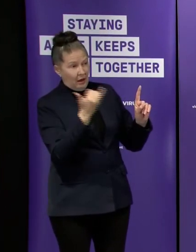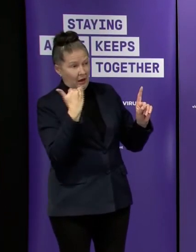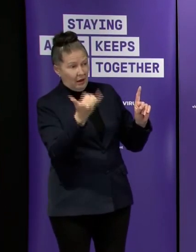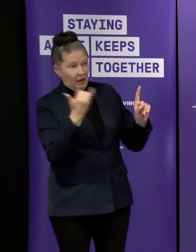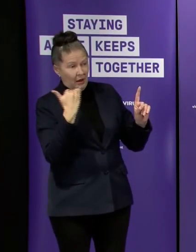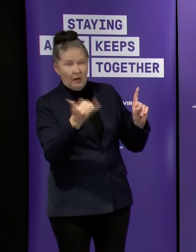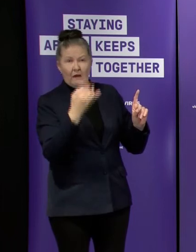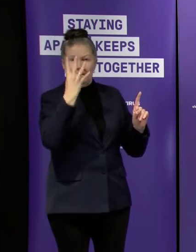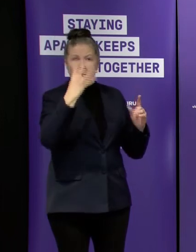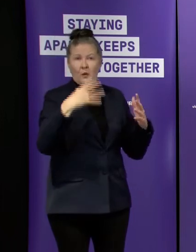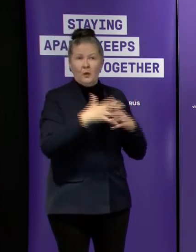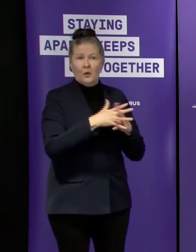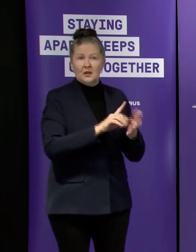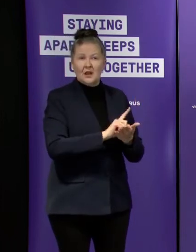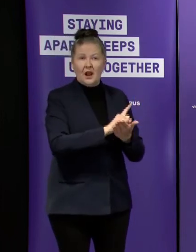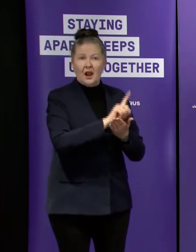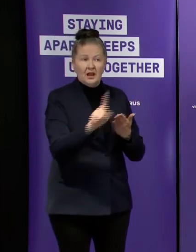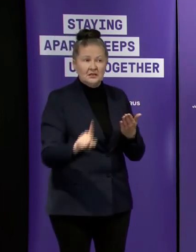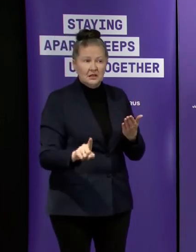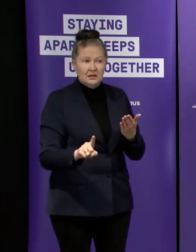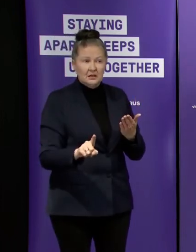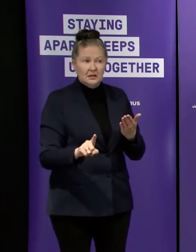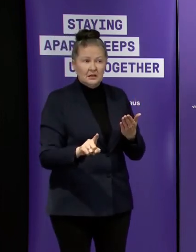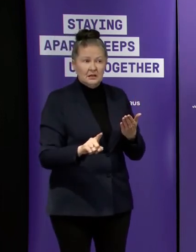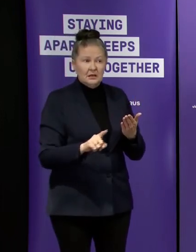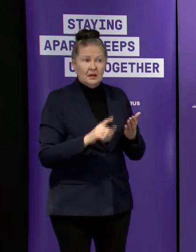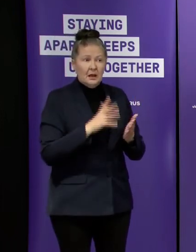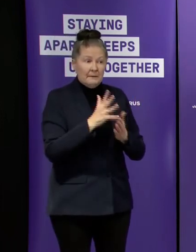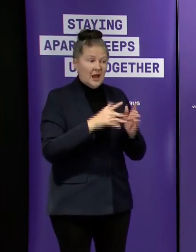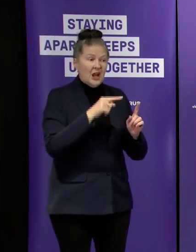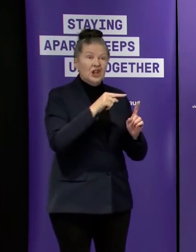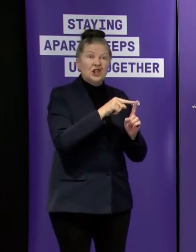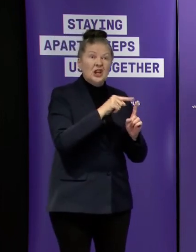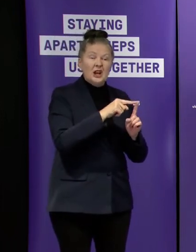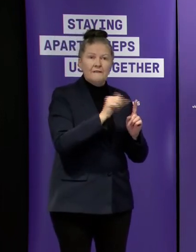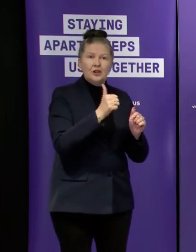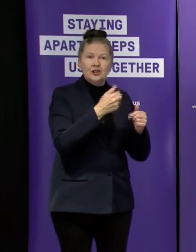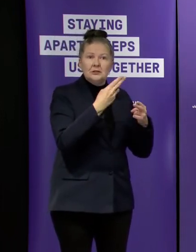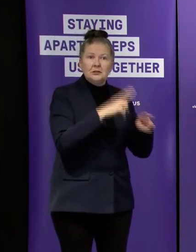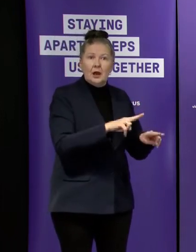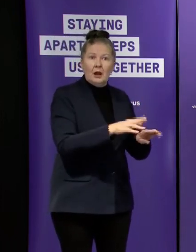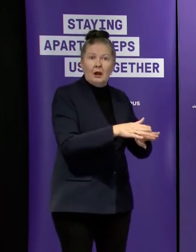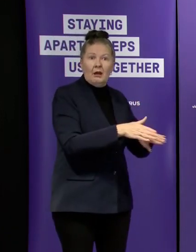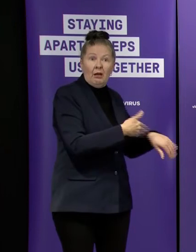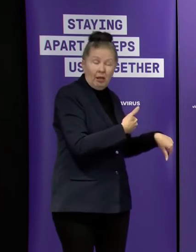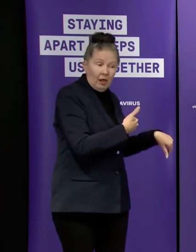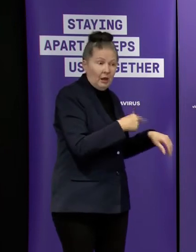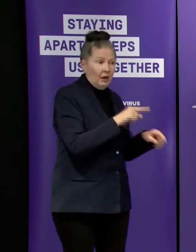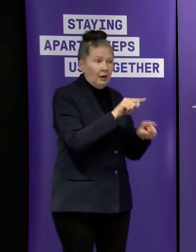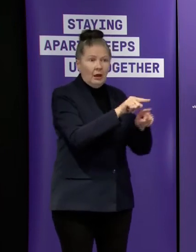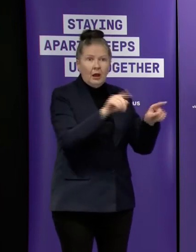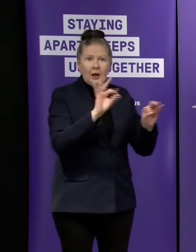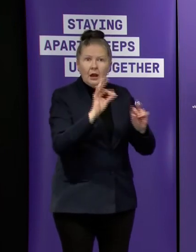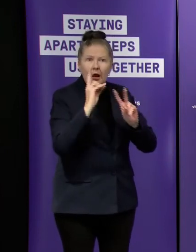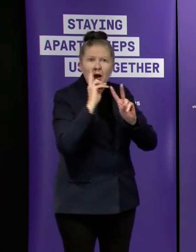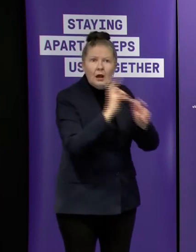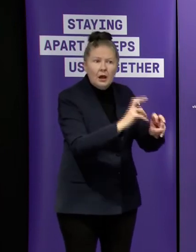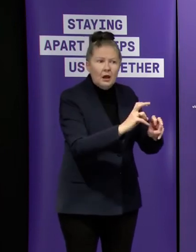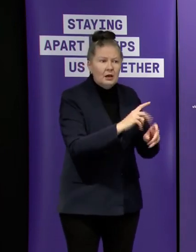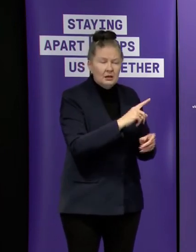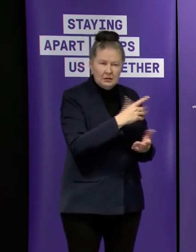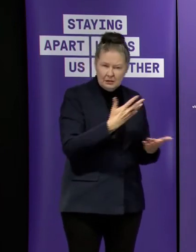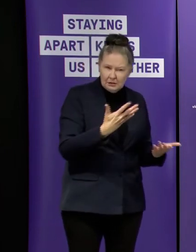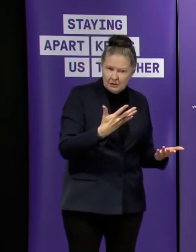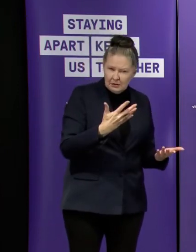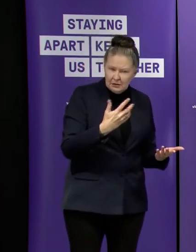the virus which was actually after she had she had passed away um should that kind of thing happen it's certainly not the only example